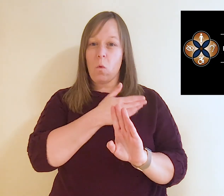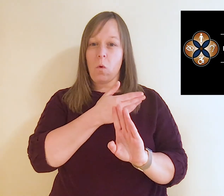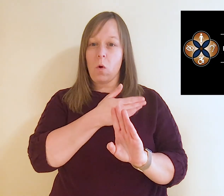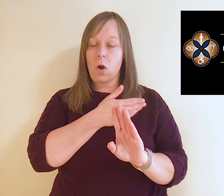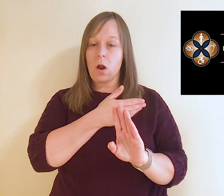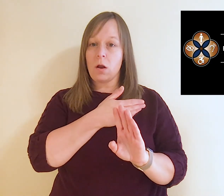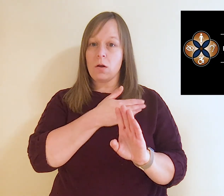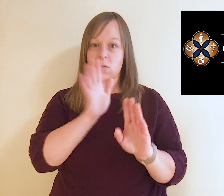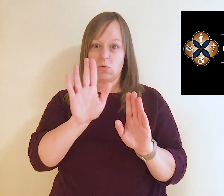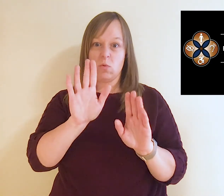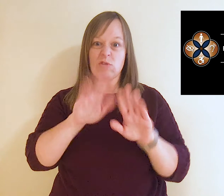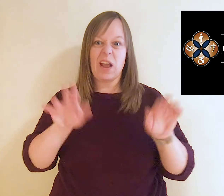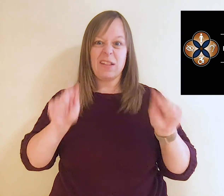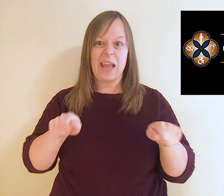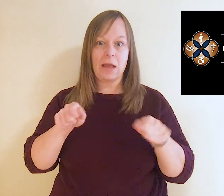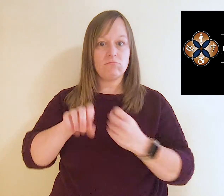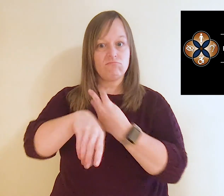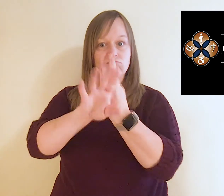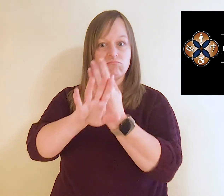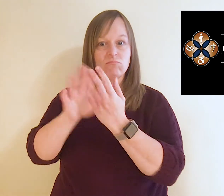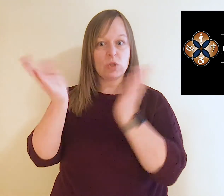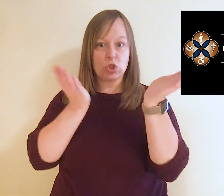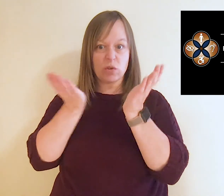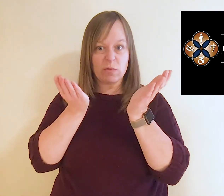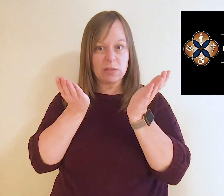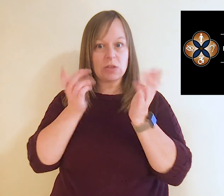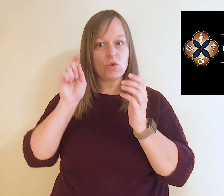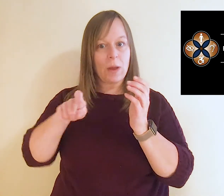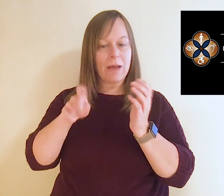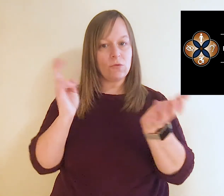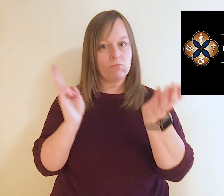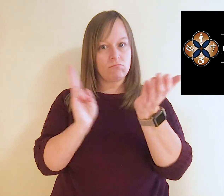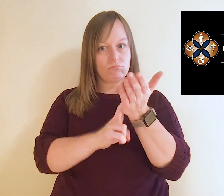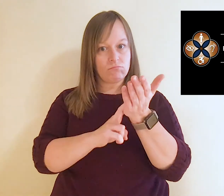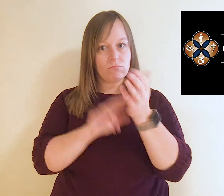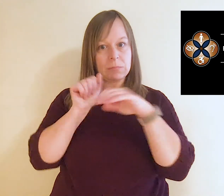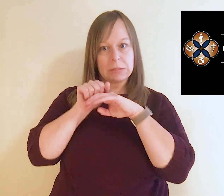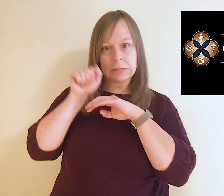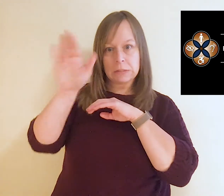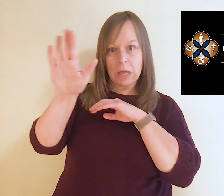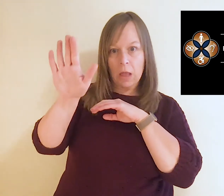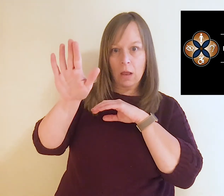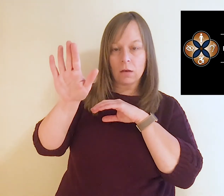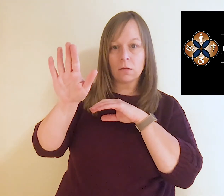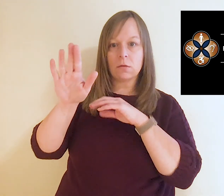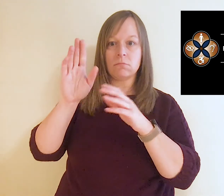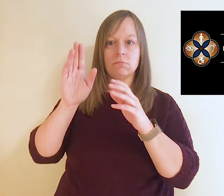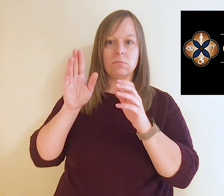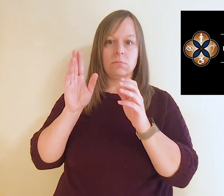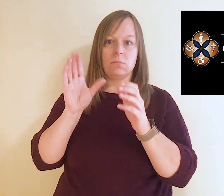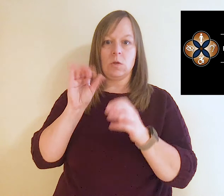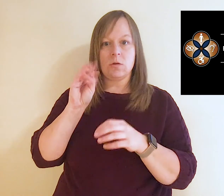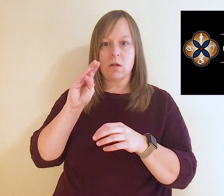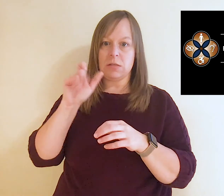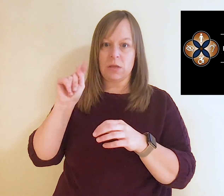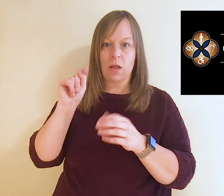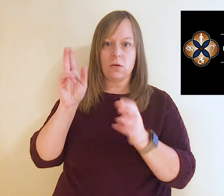your child receives telehealth services, you have to sign and send back a consent for the use of